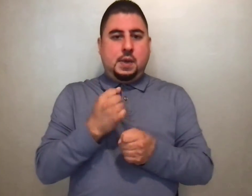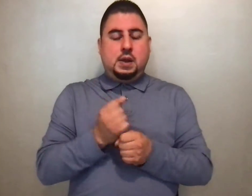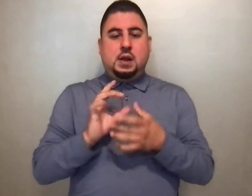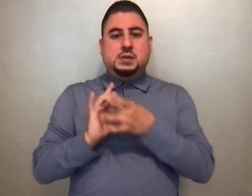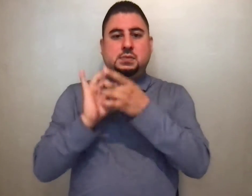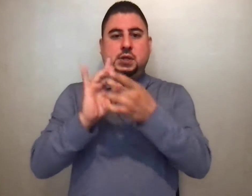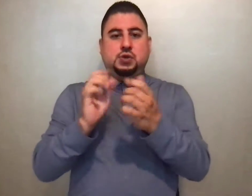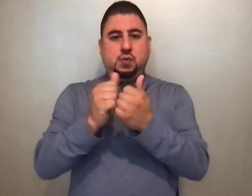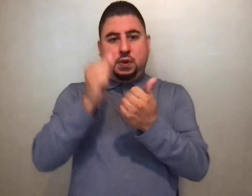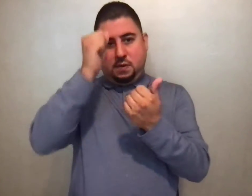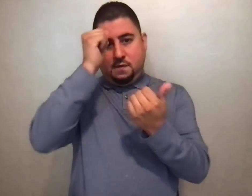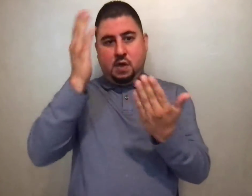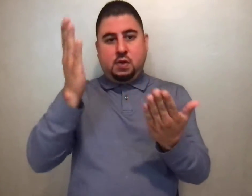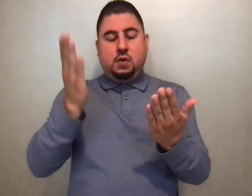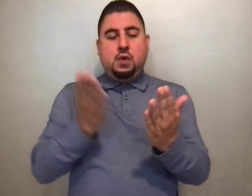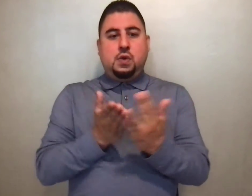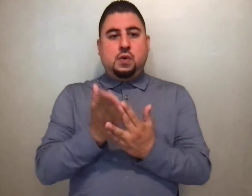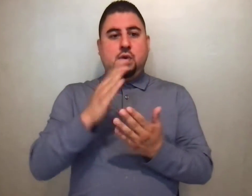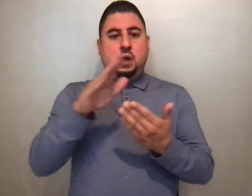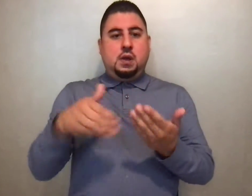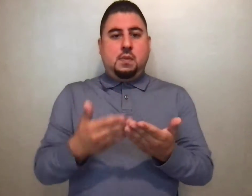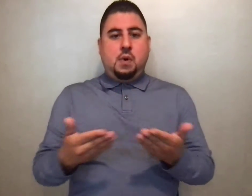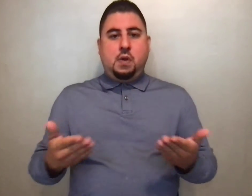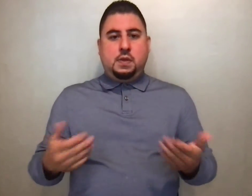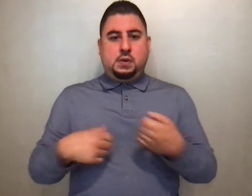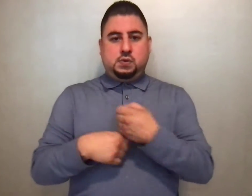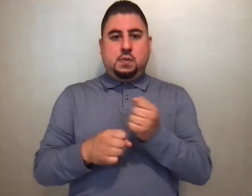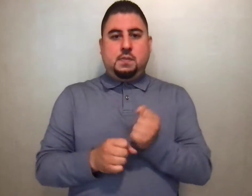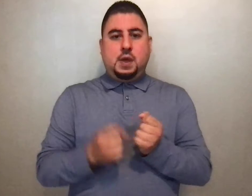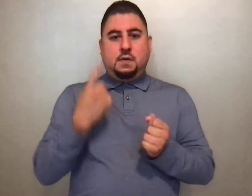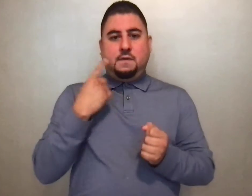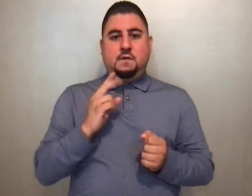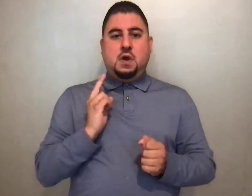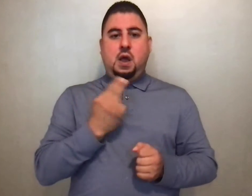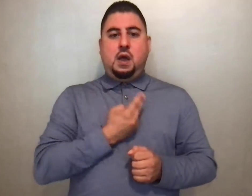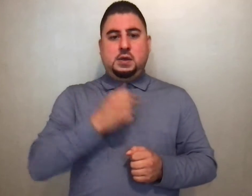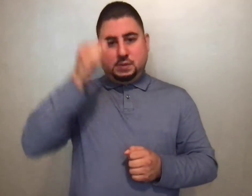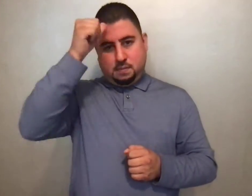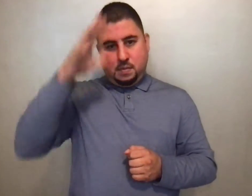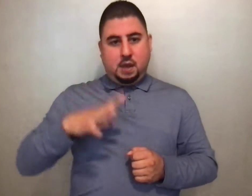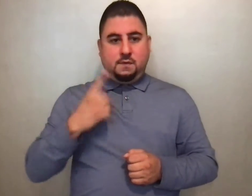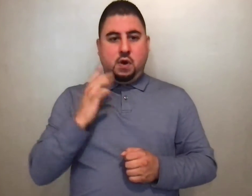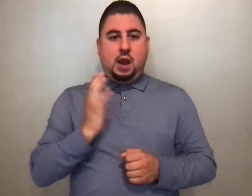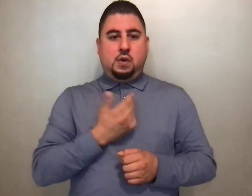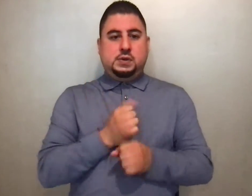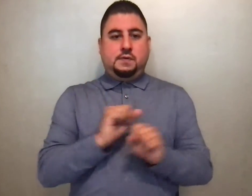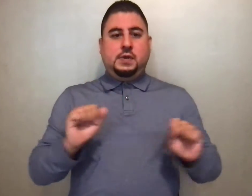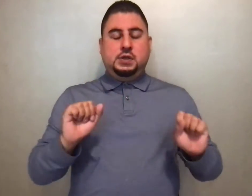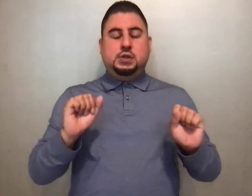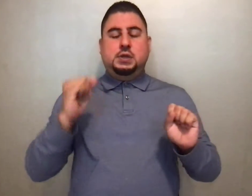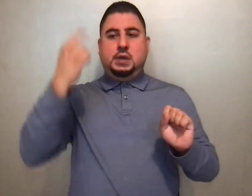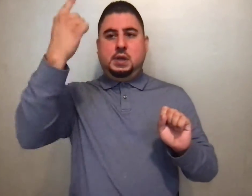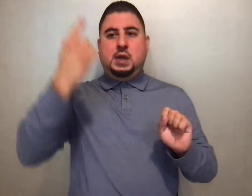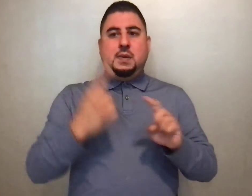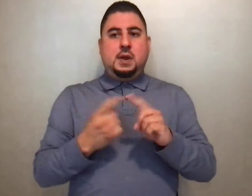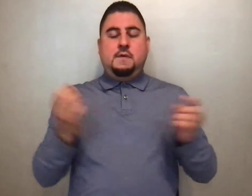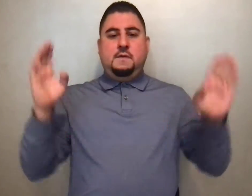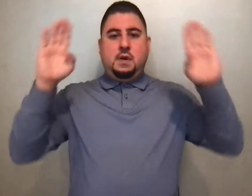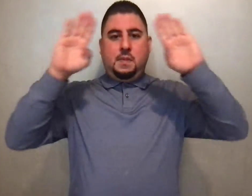consubstantial with the Father. Through him all things were made. For us men and for our salvation, he came down from